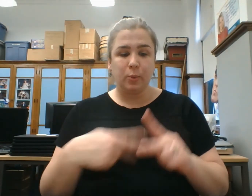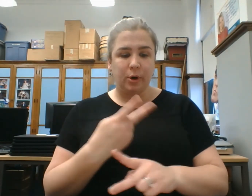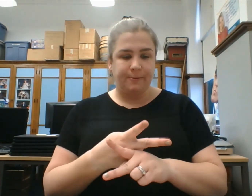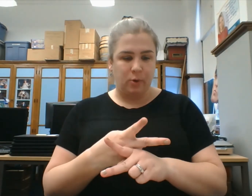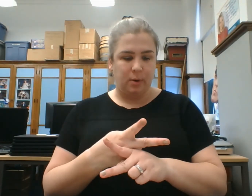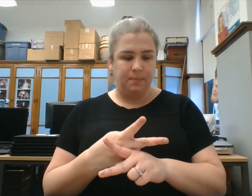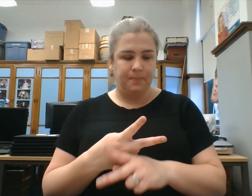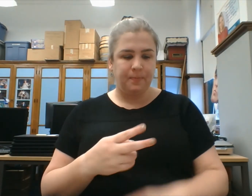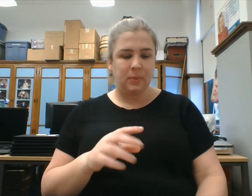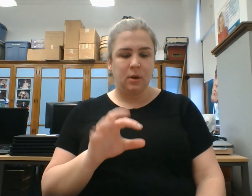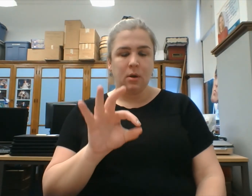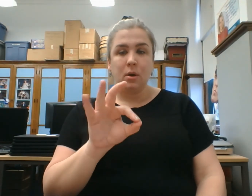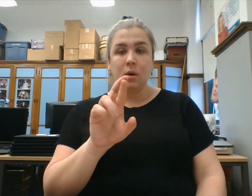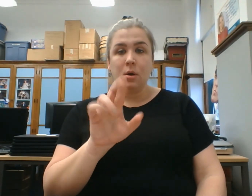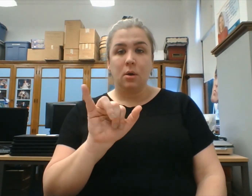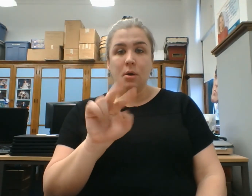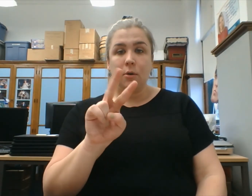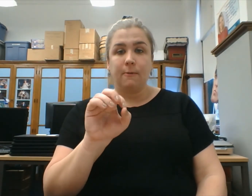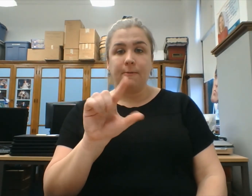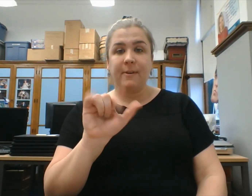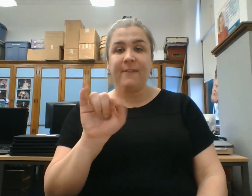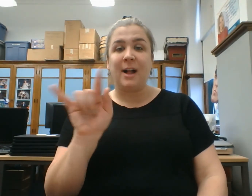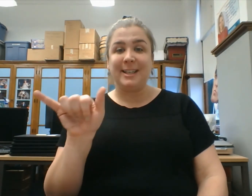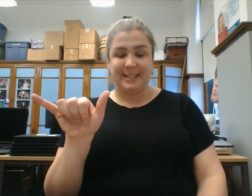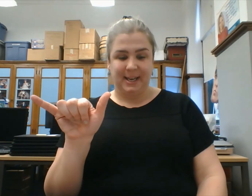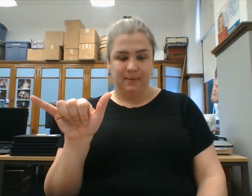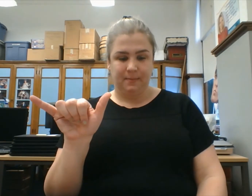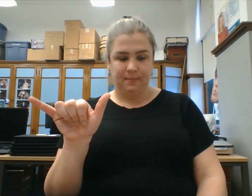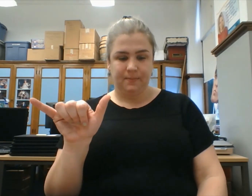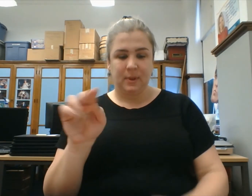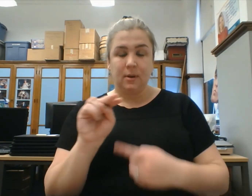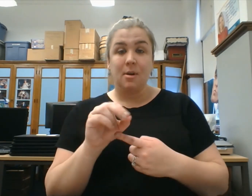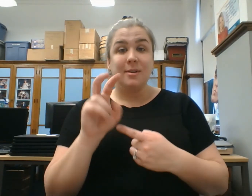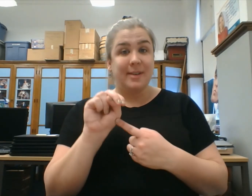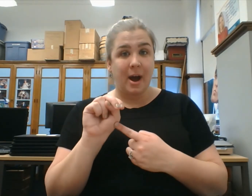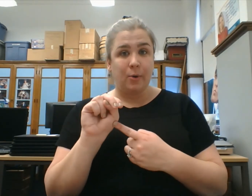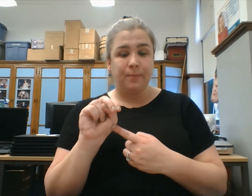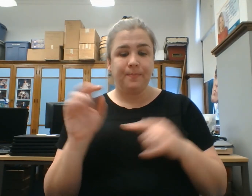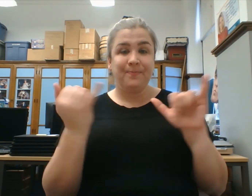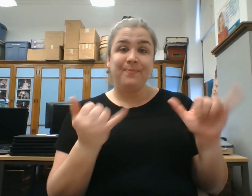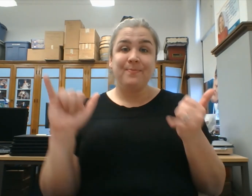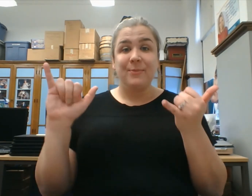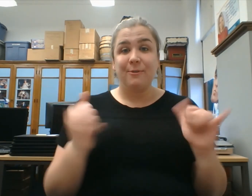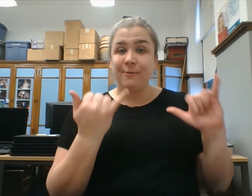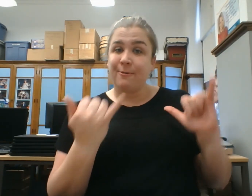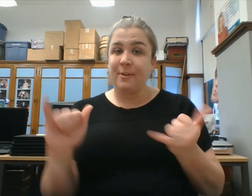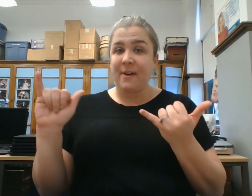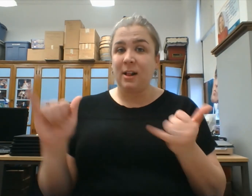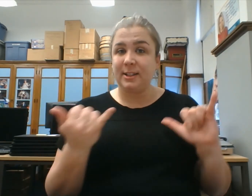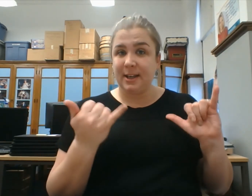word form. Frivolity. Noun. Frivolity.